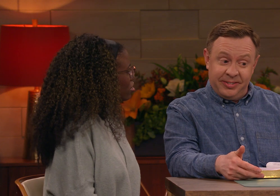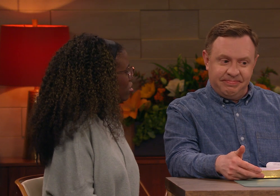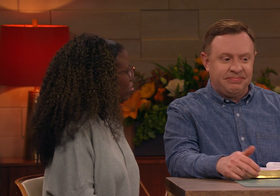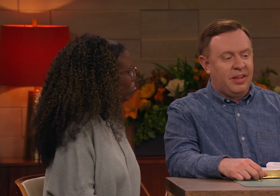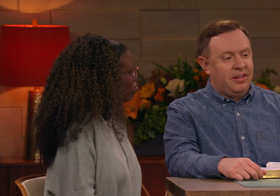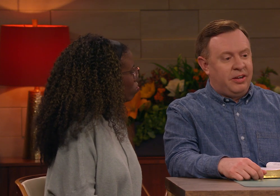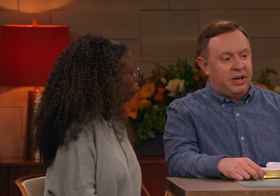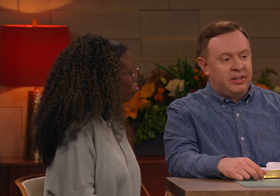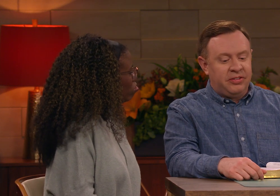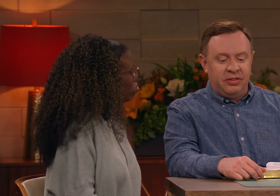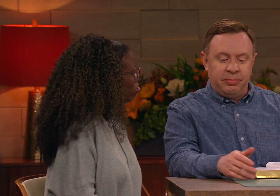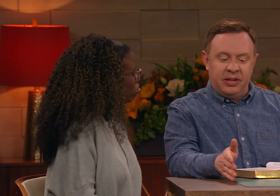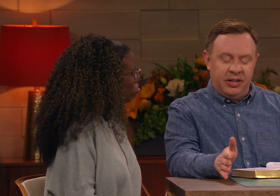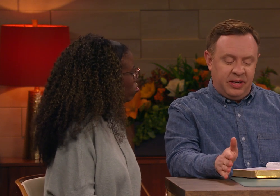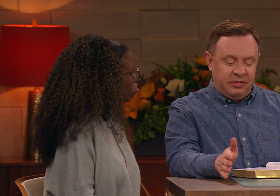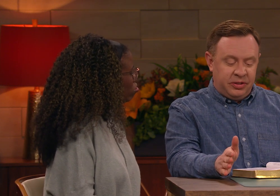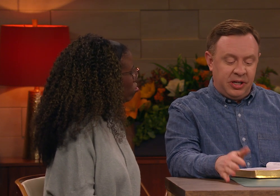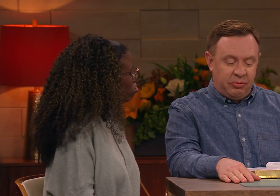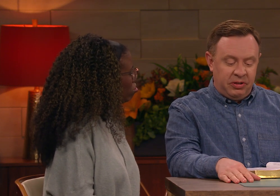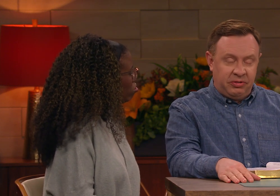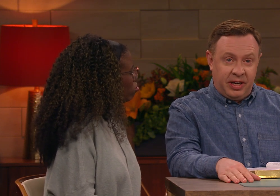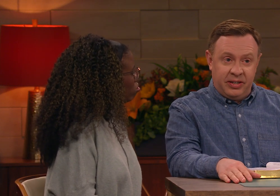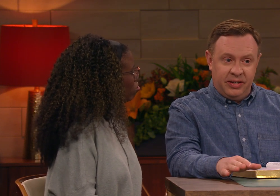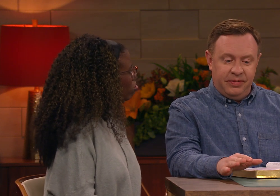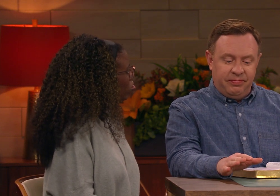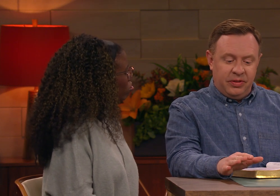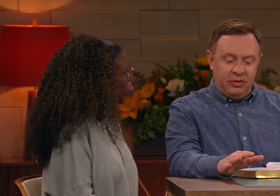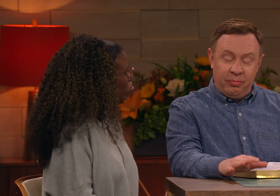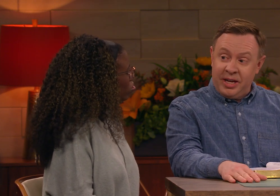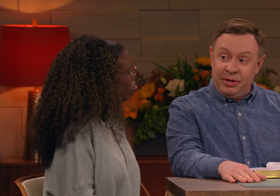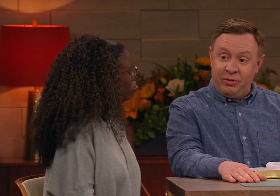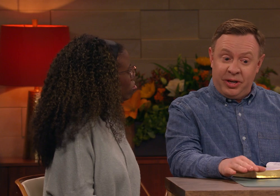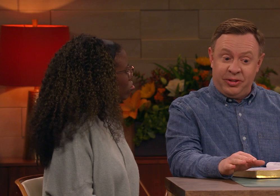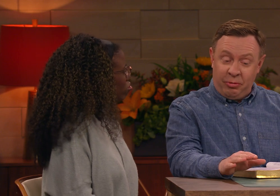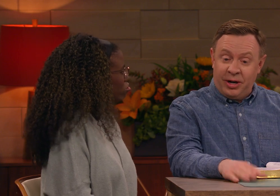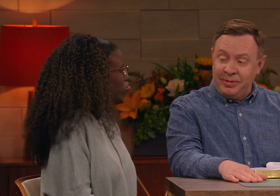and recognizing the spirit. And Jamila, when you said, you made me the way you want me,